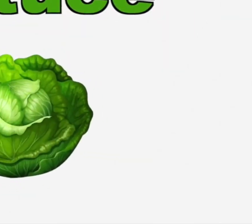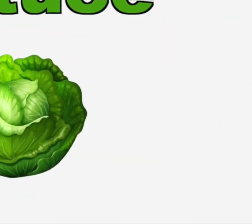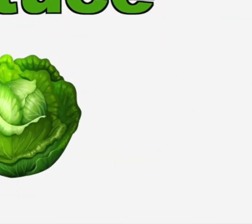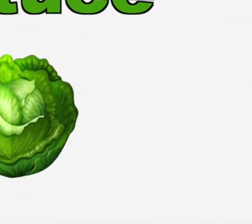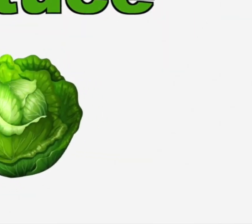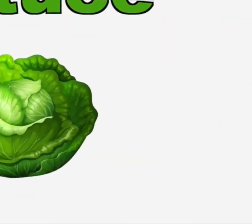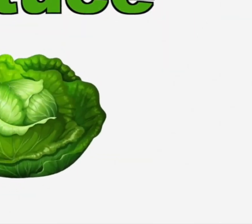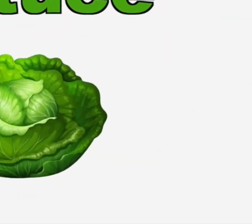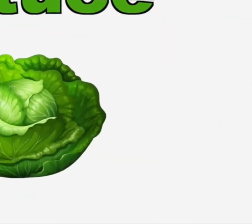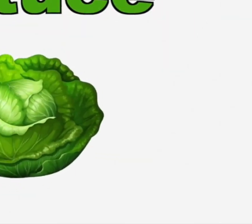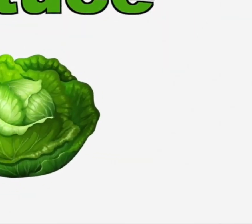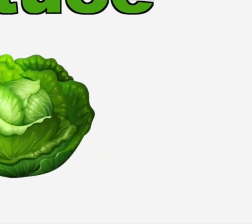Lettuce.